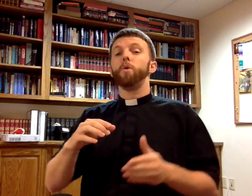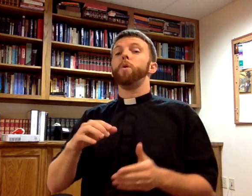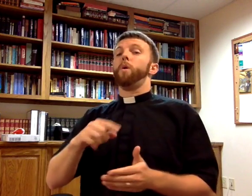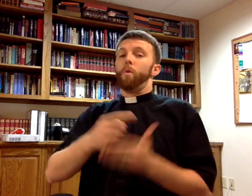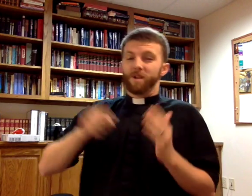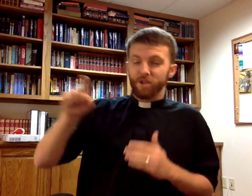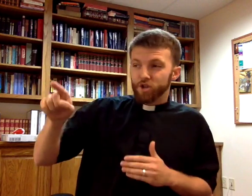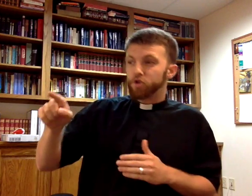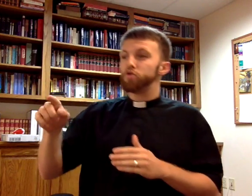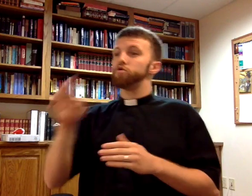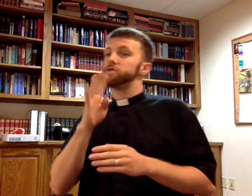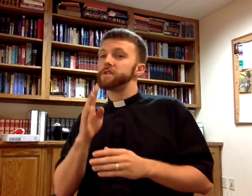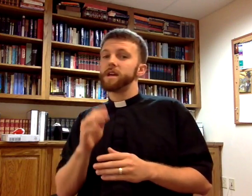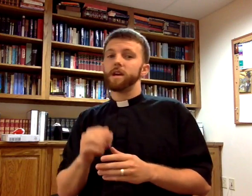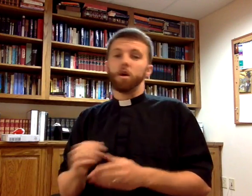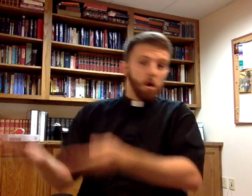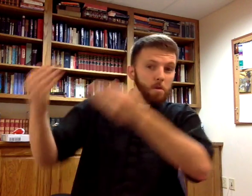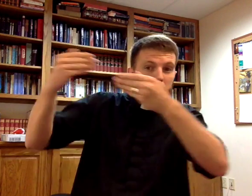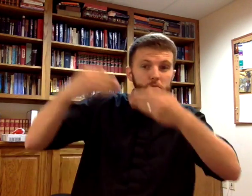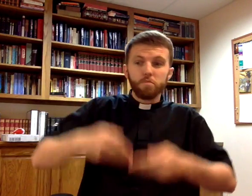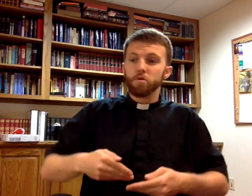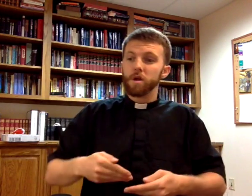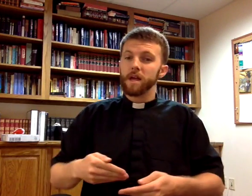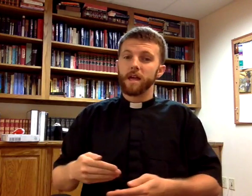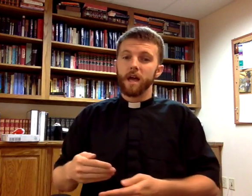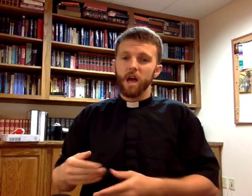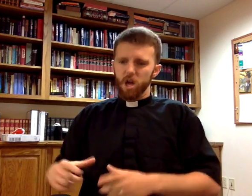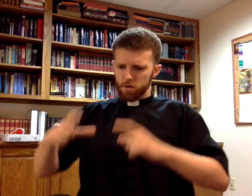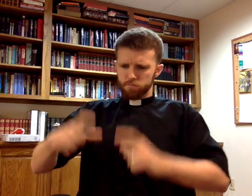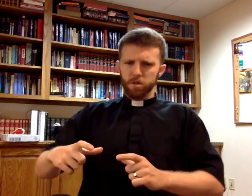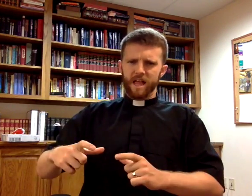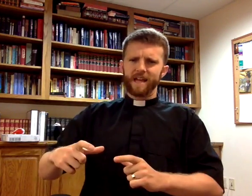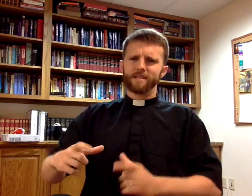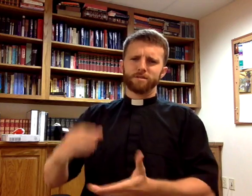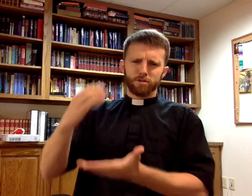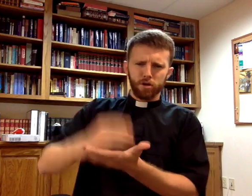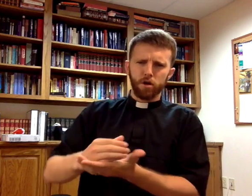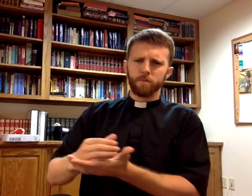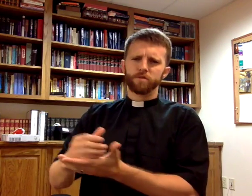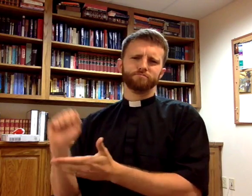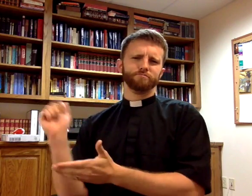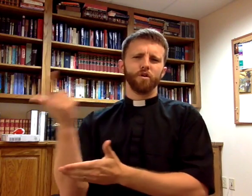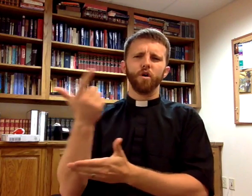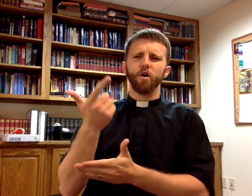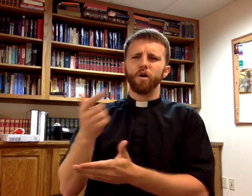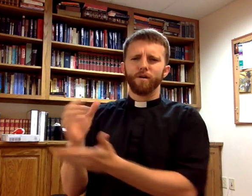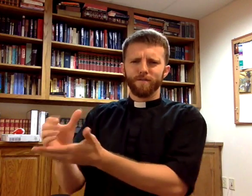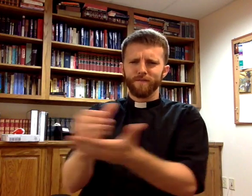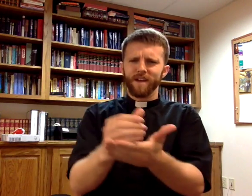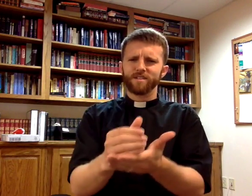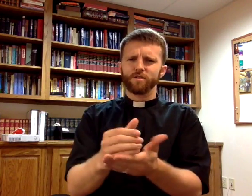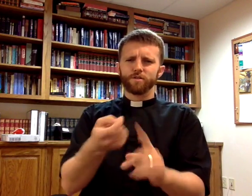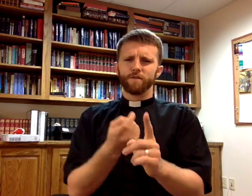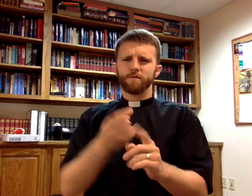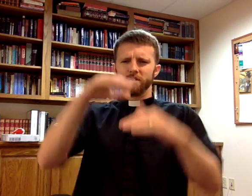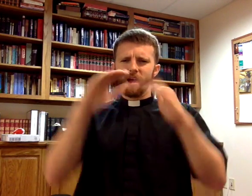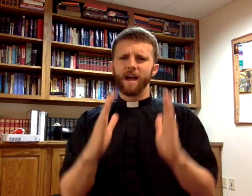place from Babylon the vessels of the house of the Lord and all the exiles. Yet hear now